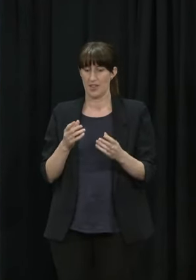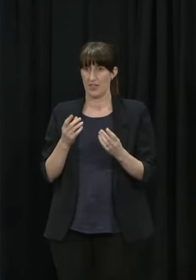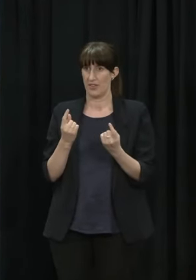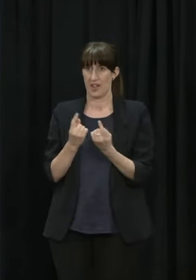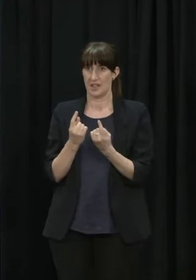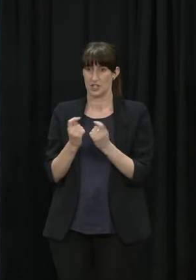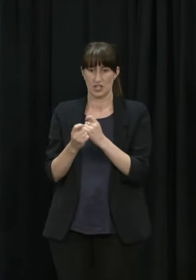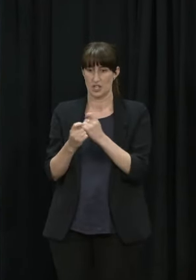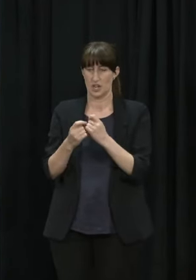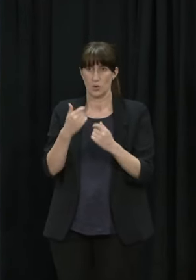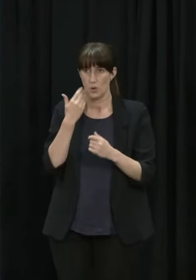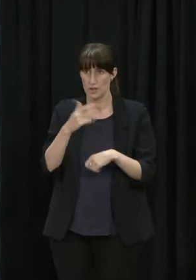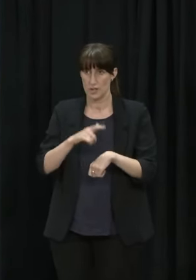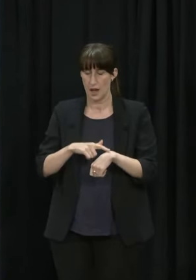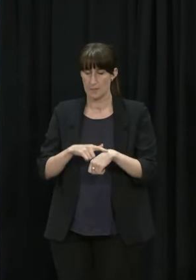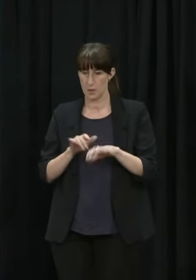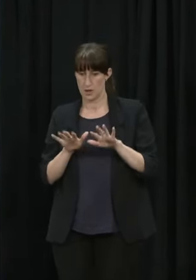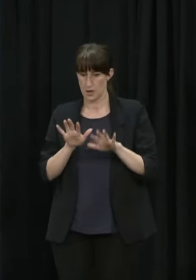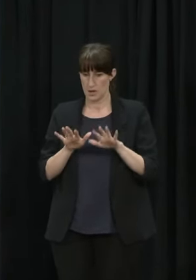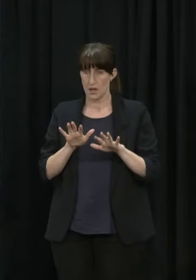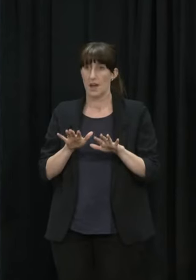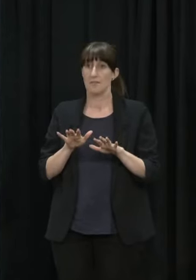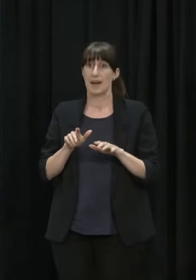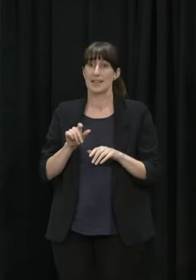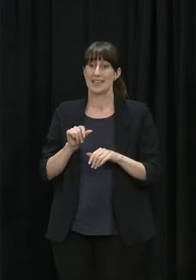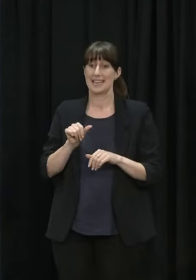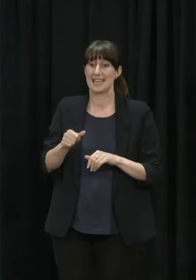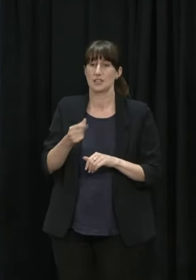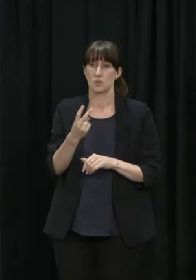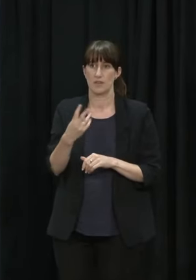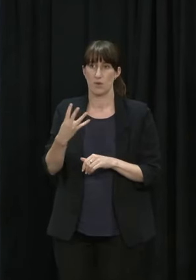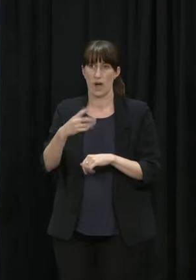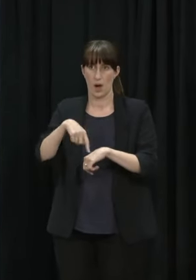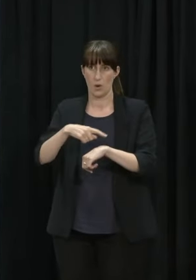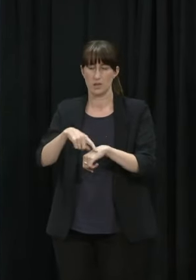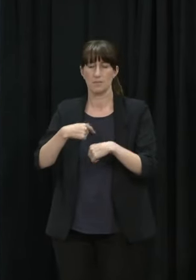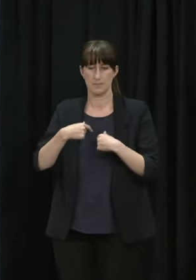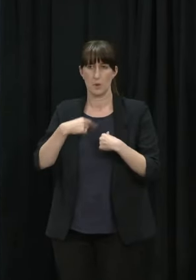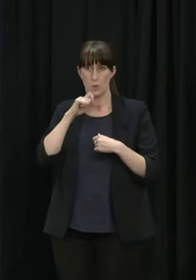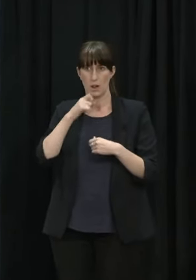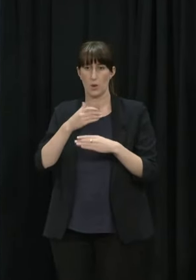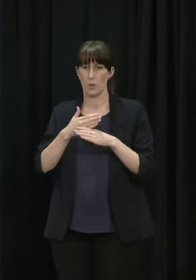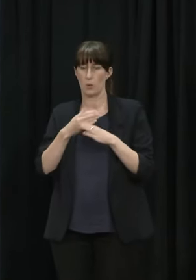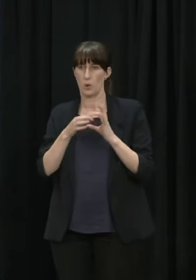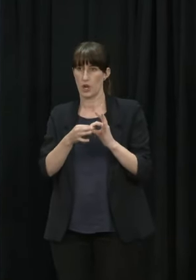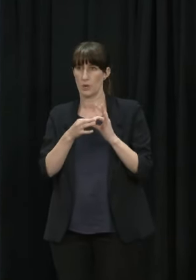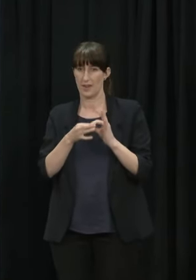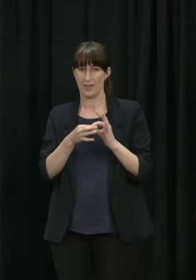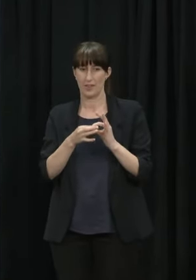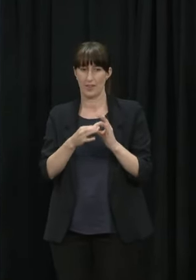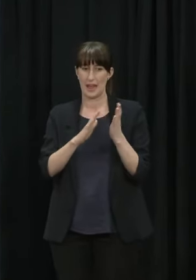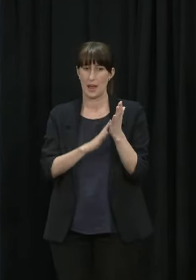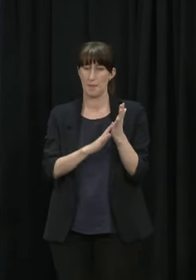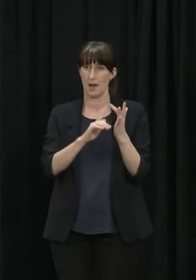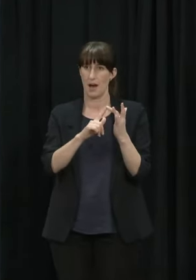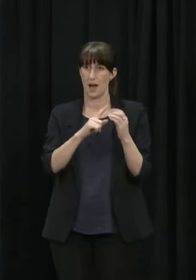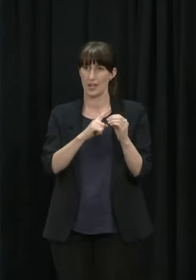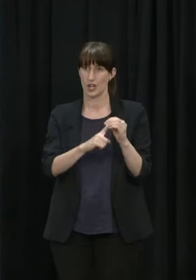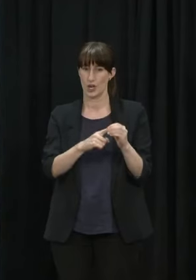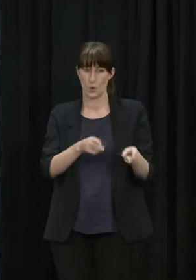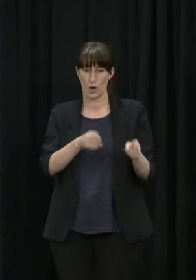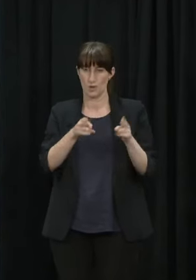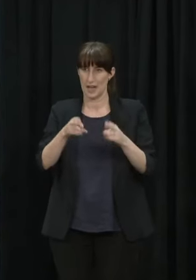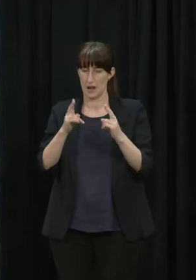speed one of the things that I will do in the next sort of 24 hours or so is work with MIQ around when we release the next wave of vouchers